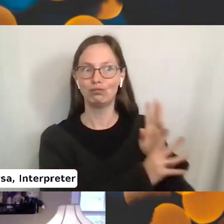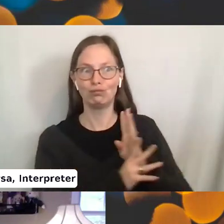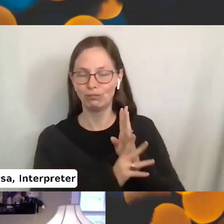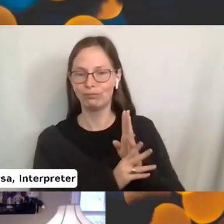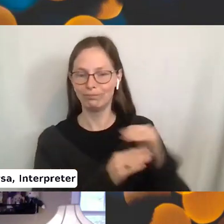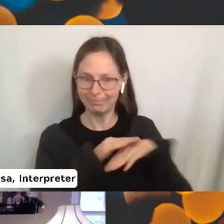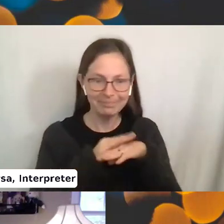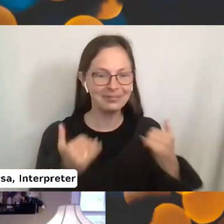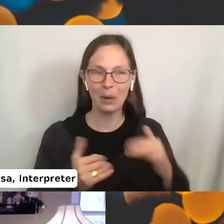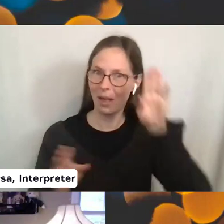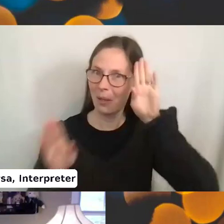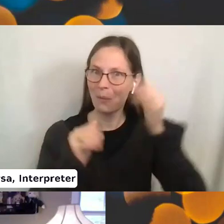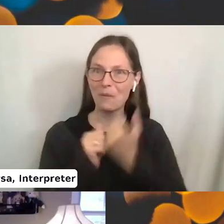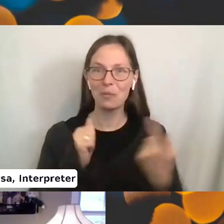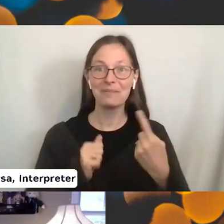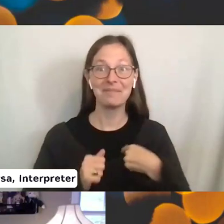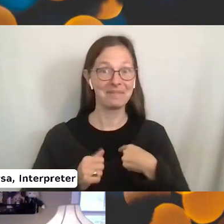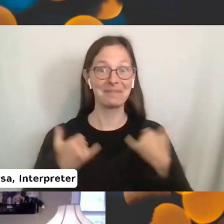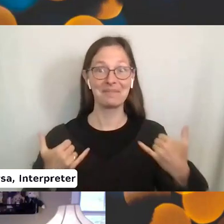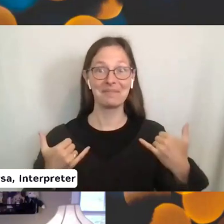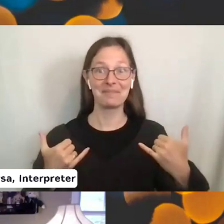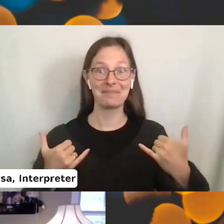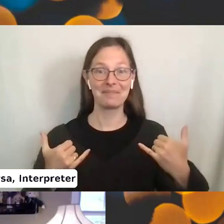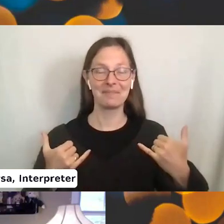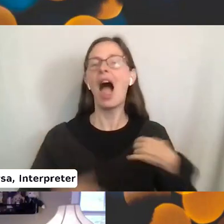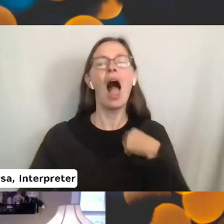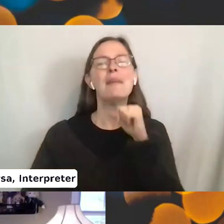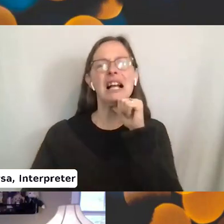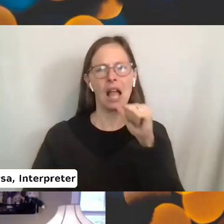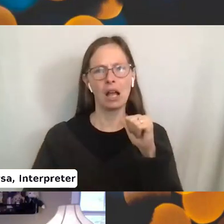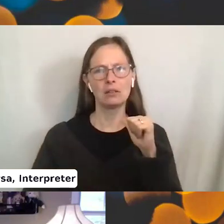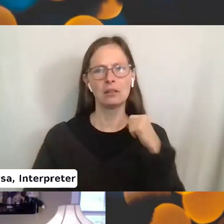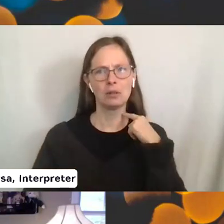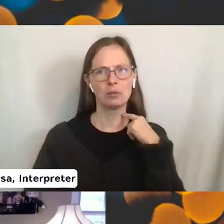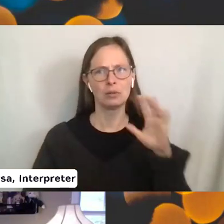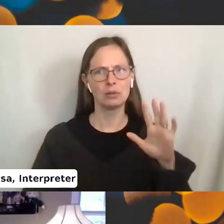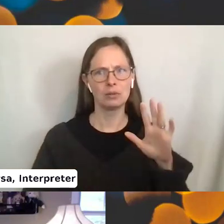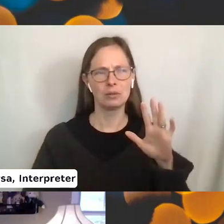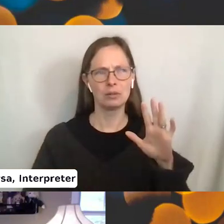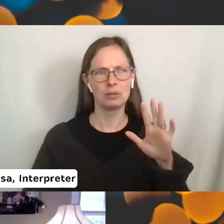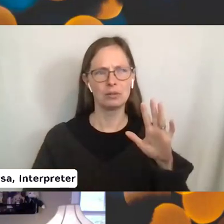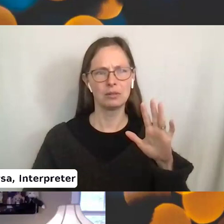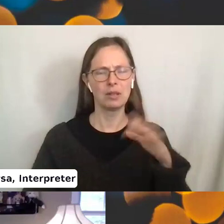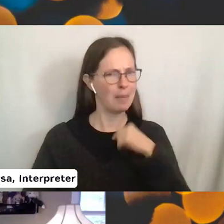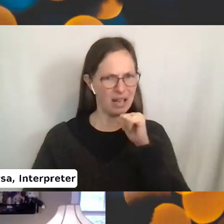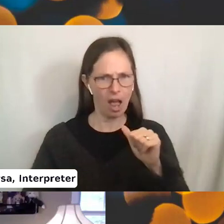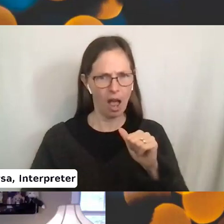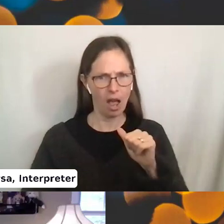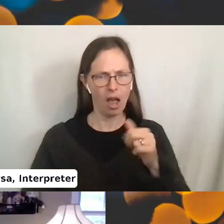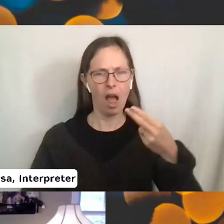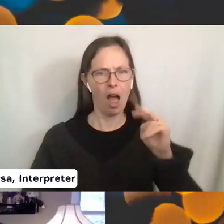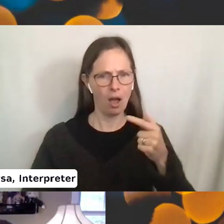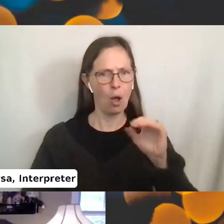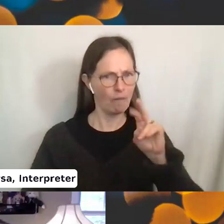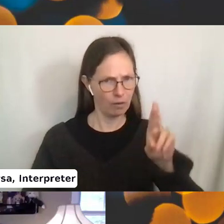currently not hungover. I'm currently opening up chat right now so that you all can chat,